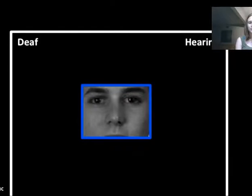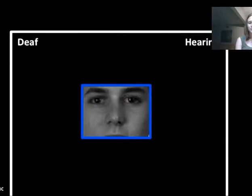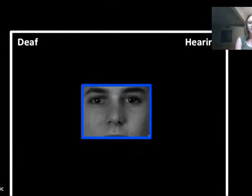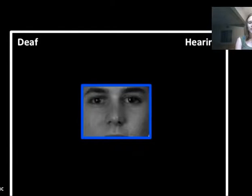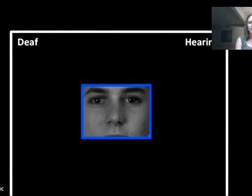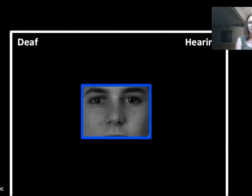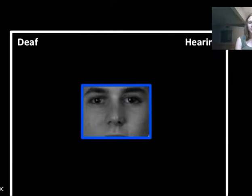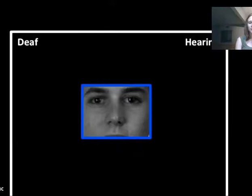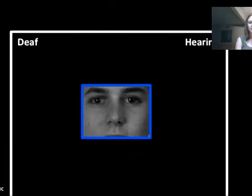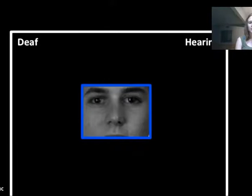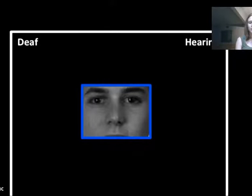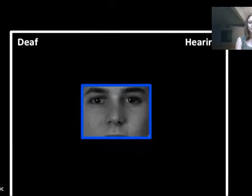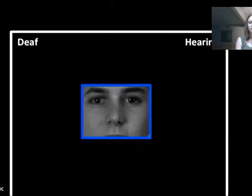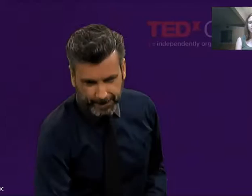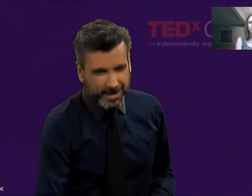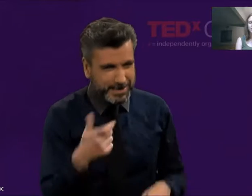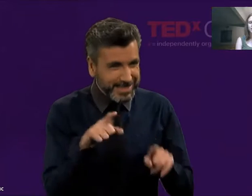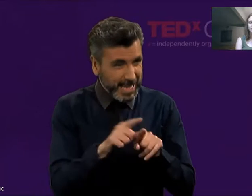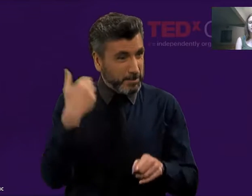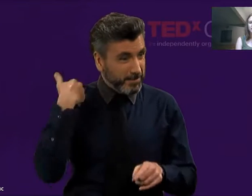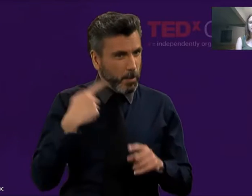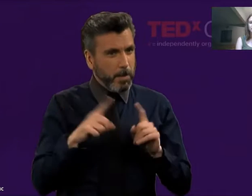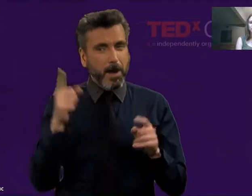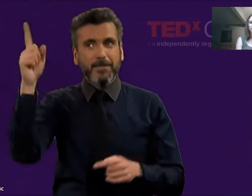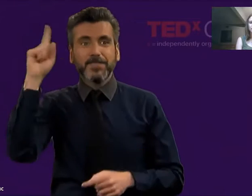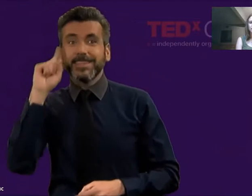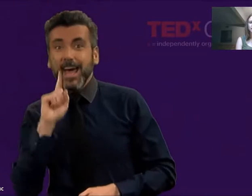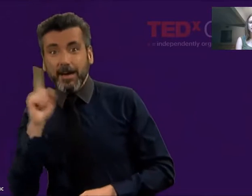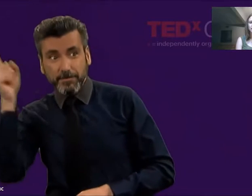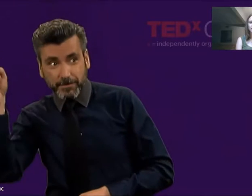And again, we're going to have you point to one side for deaf and the other side for hearing.